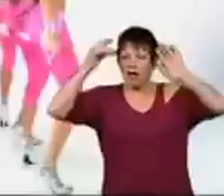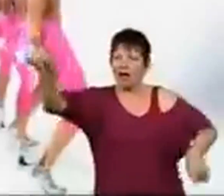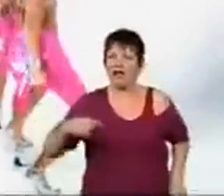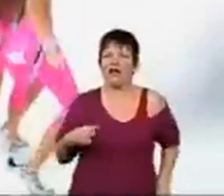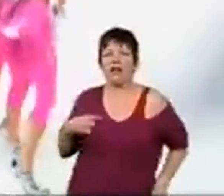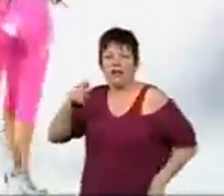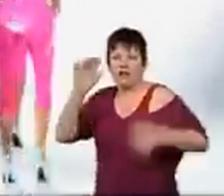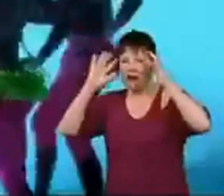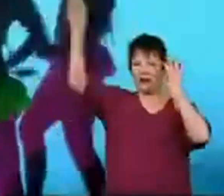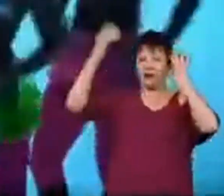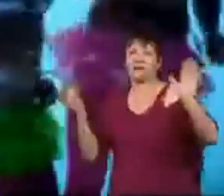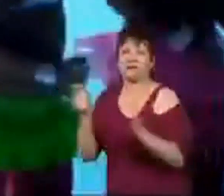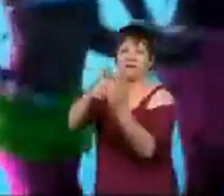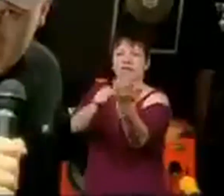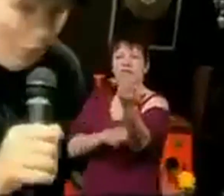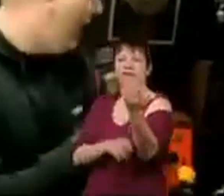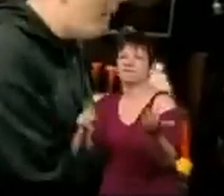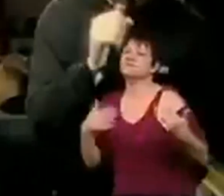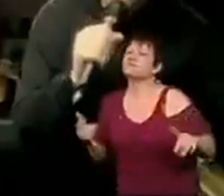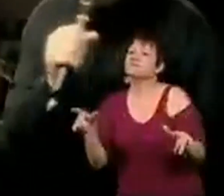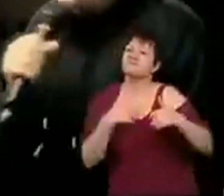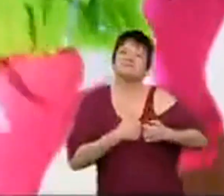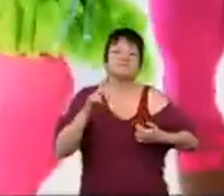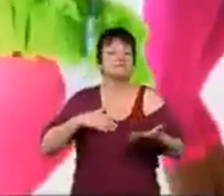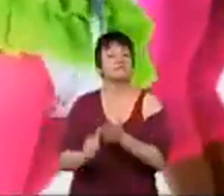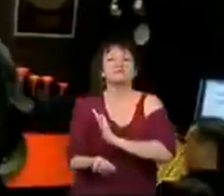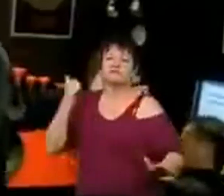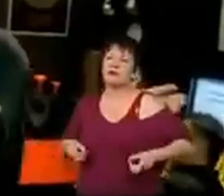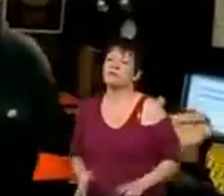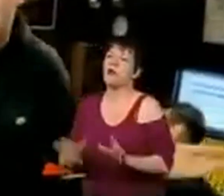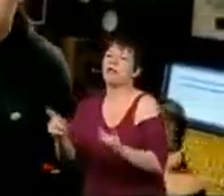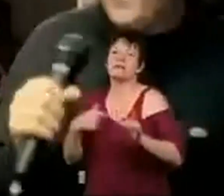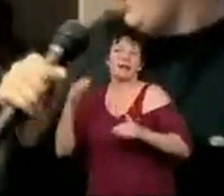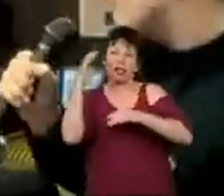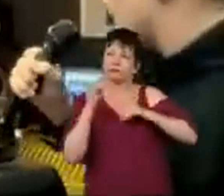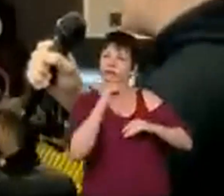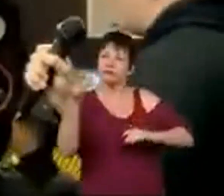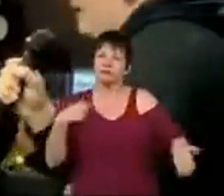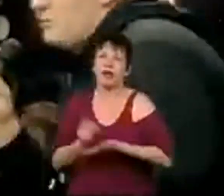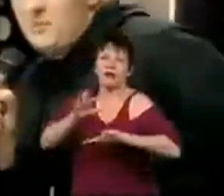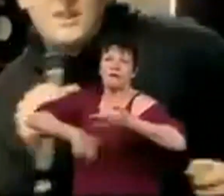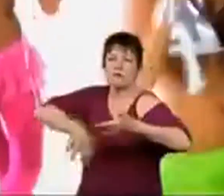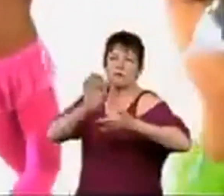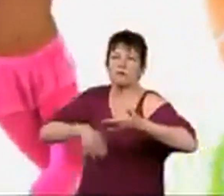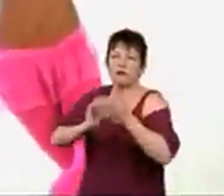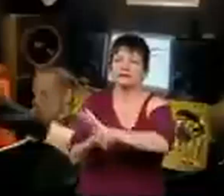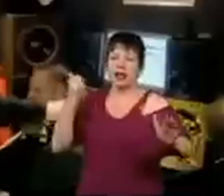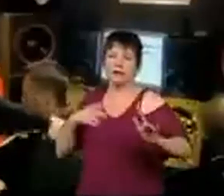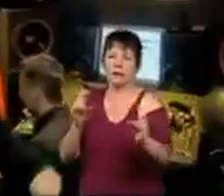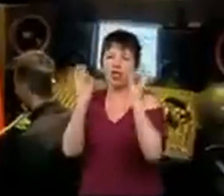with this kid a twisted misfit trying to hit list is simple a baby bonking nothing but lyrics when pens are lifted rock talent makes me some sickness rhyme and ability also